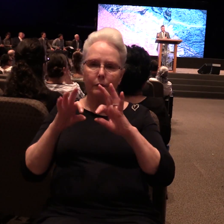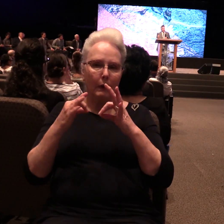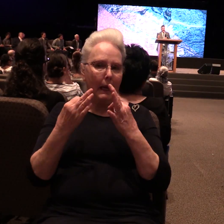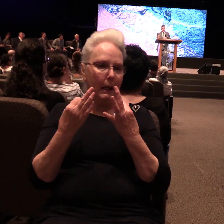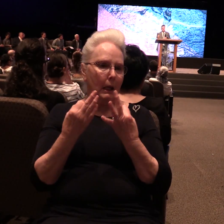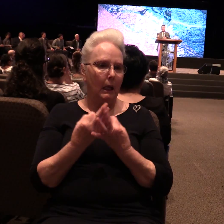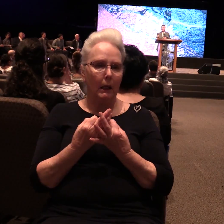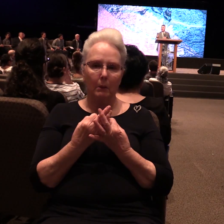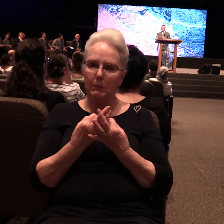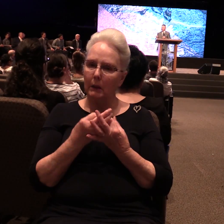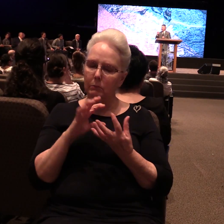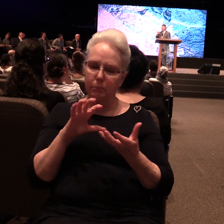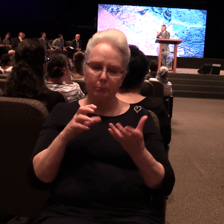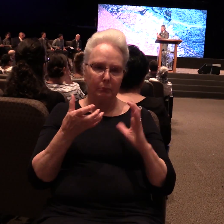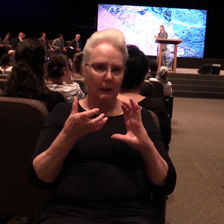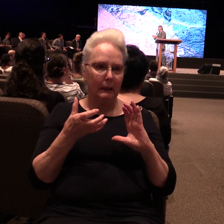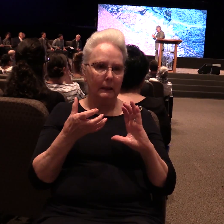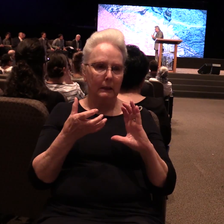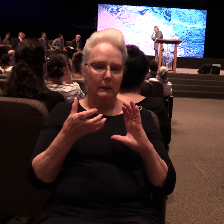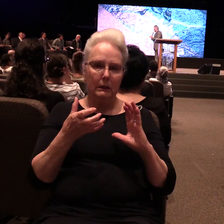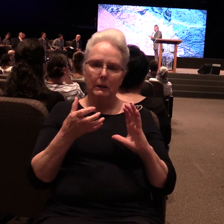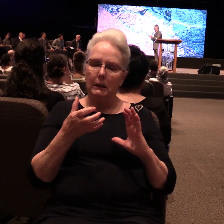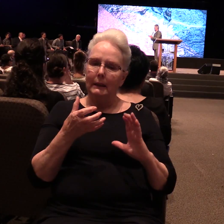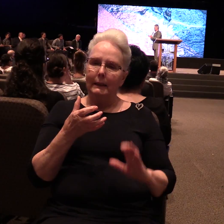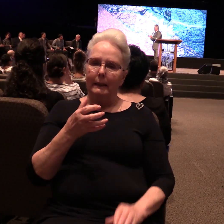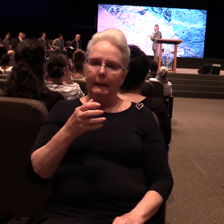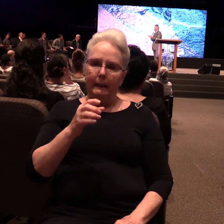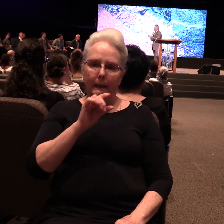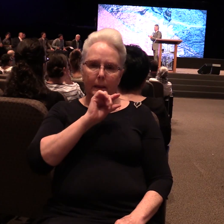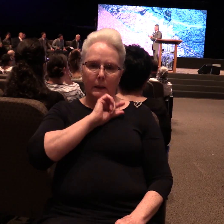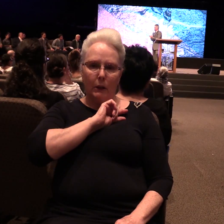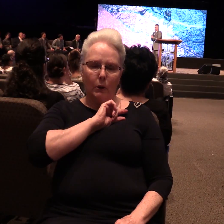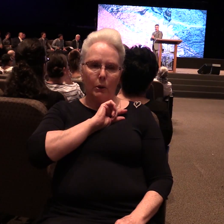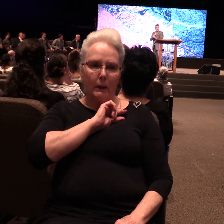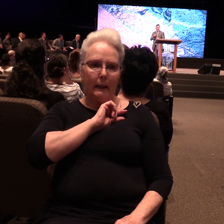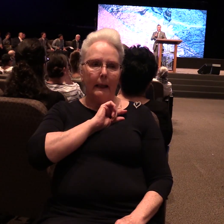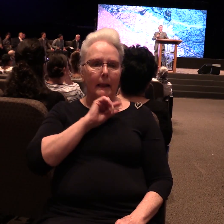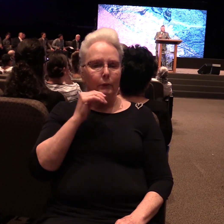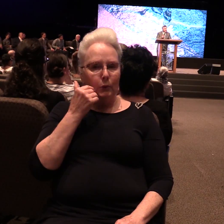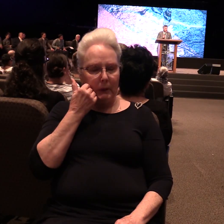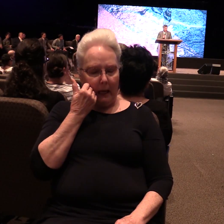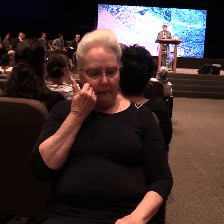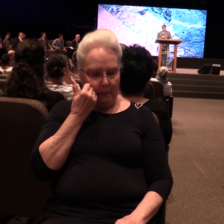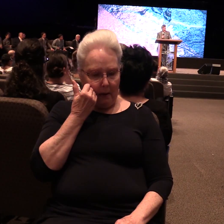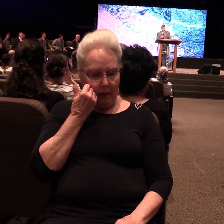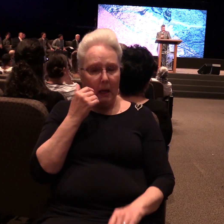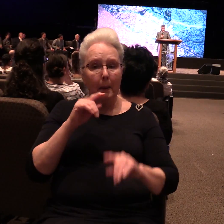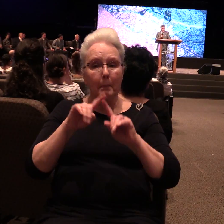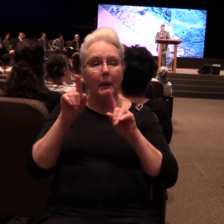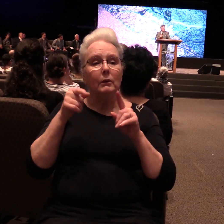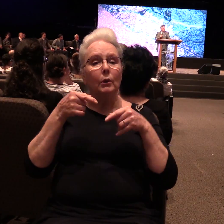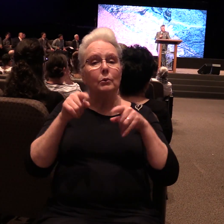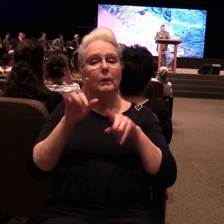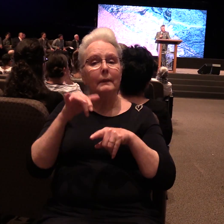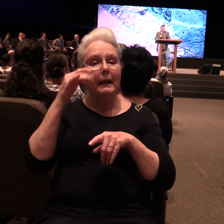guilt, shame. But in the middle of judgment, God gives a promise.